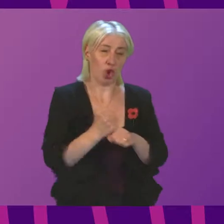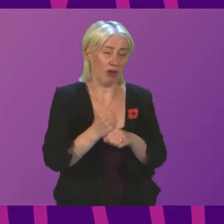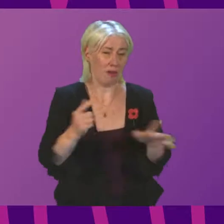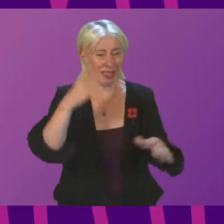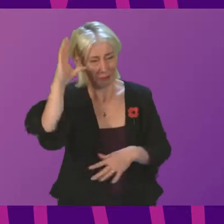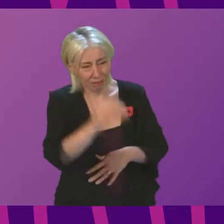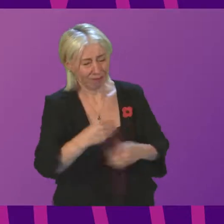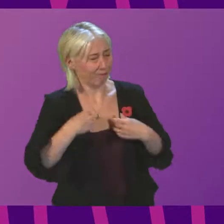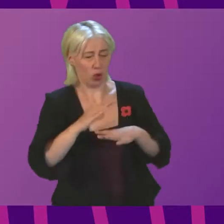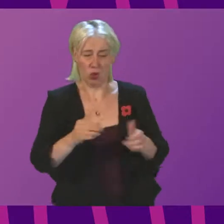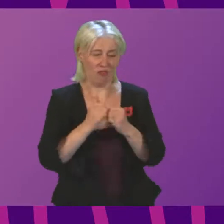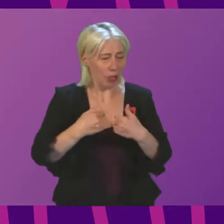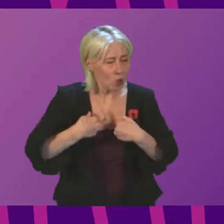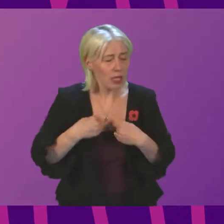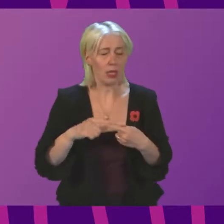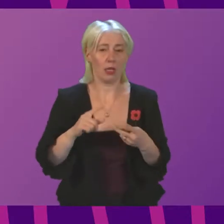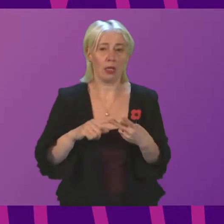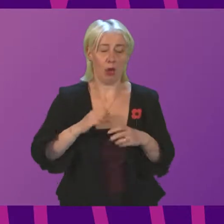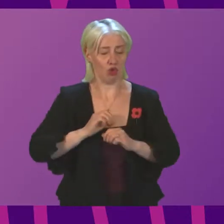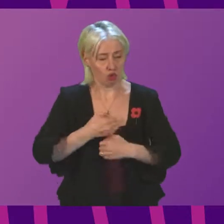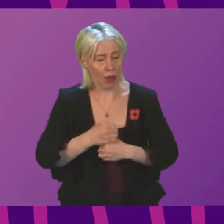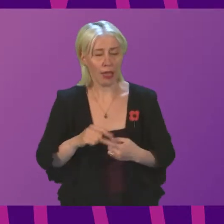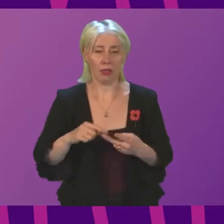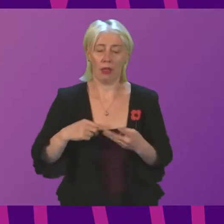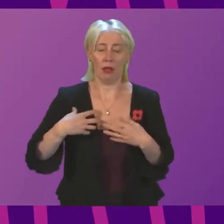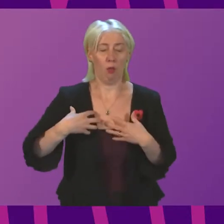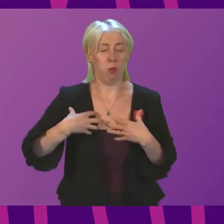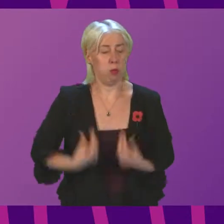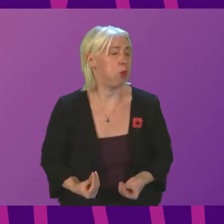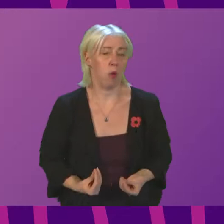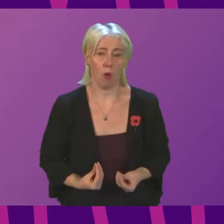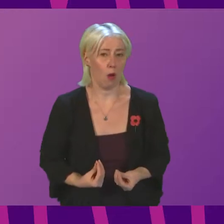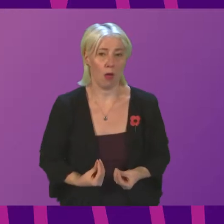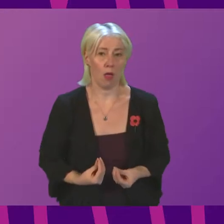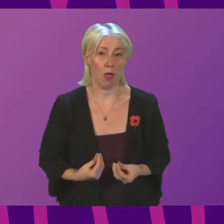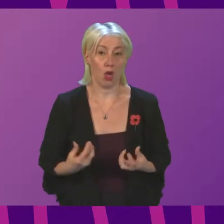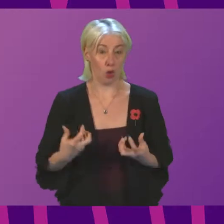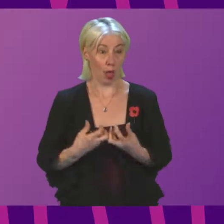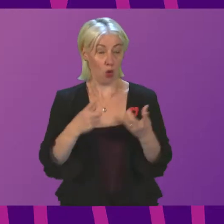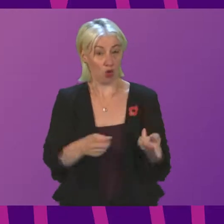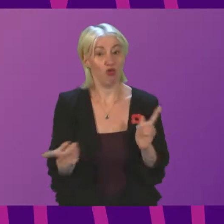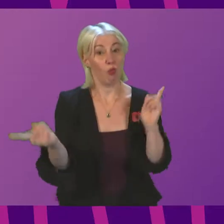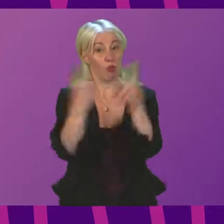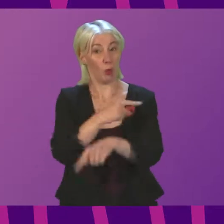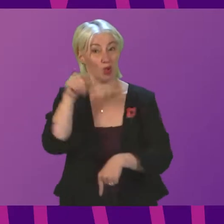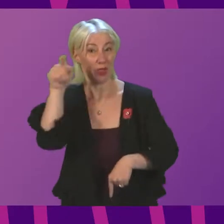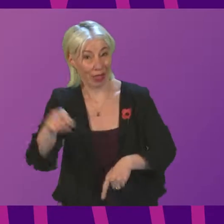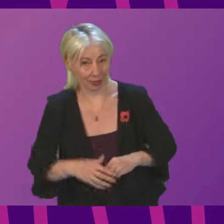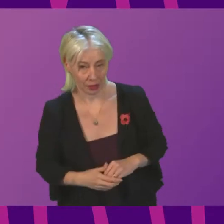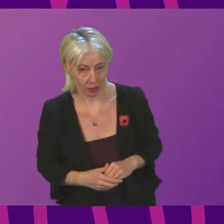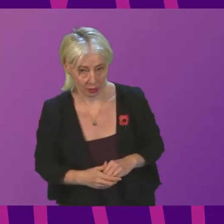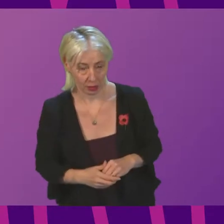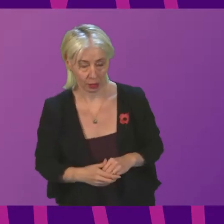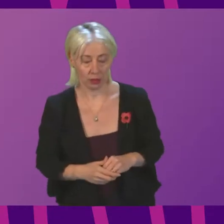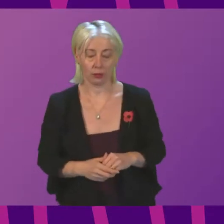undervalued, stressed and exhausted. How will the Scottish Government answer that emergency call? Deputy First Minister.